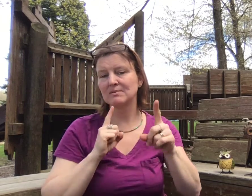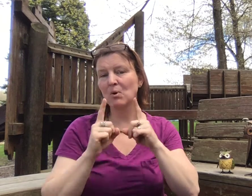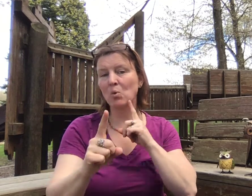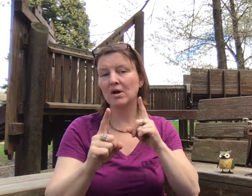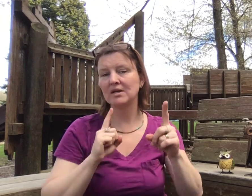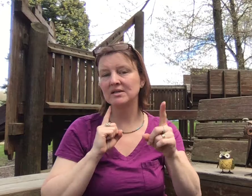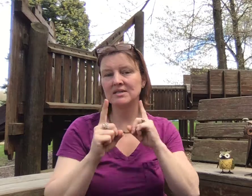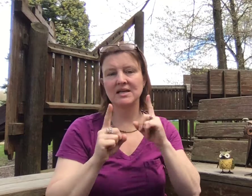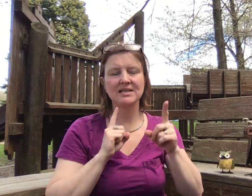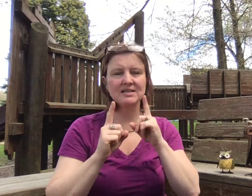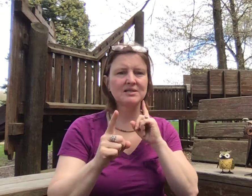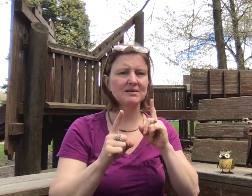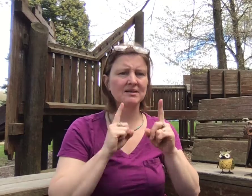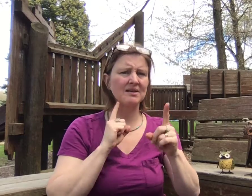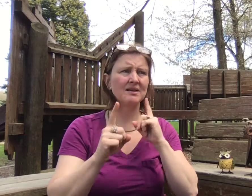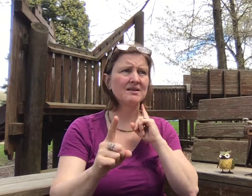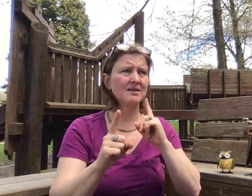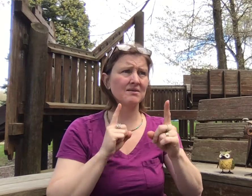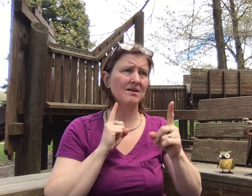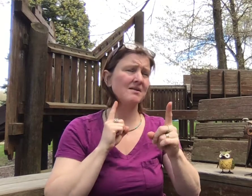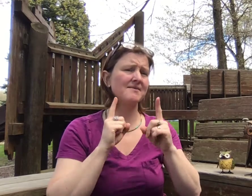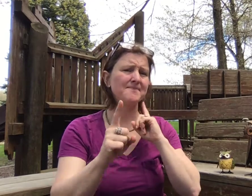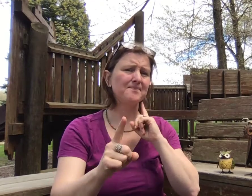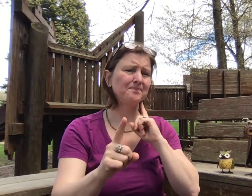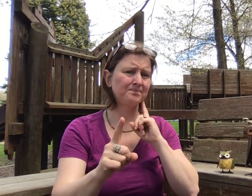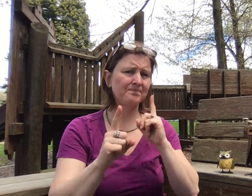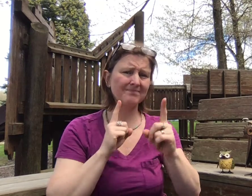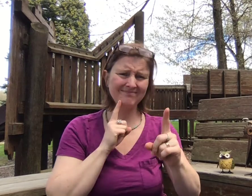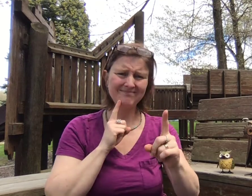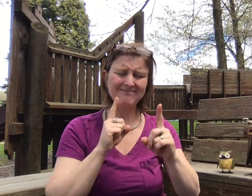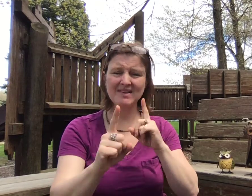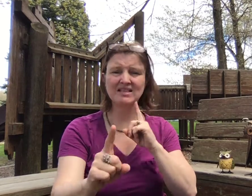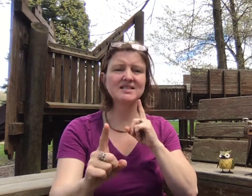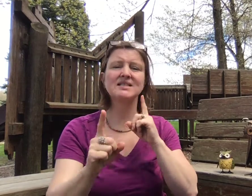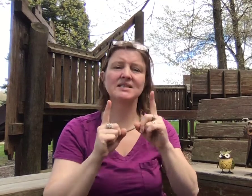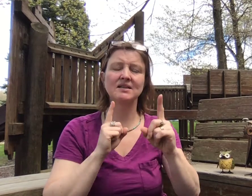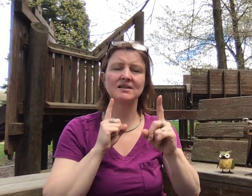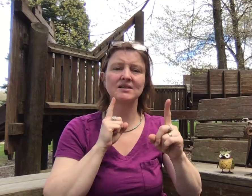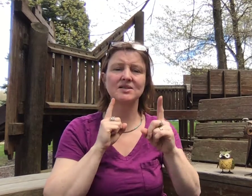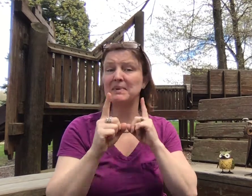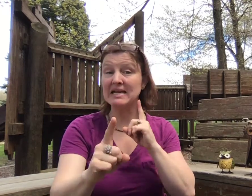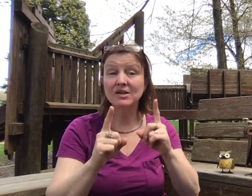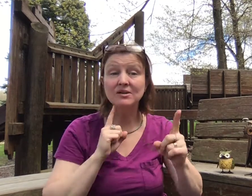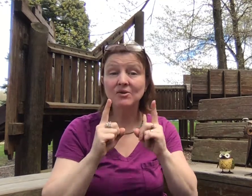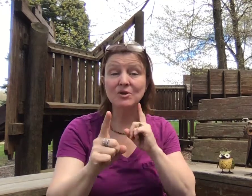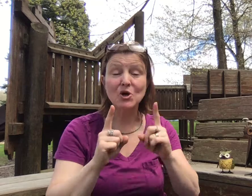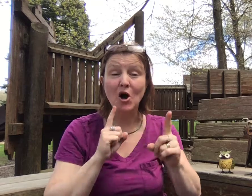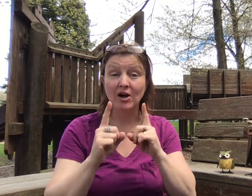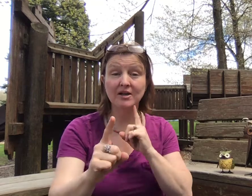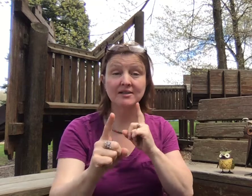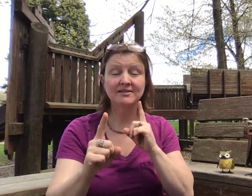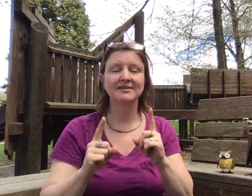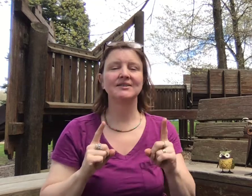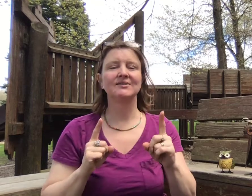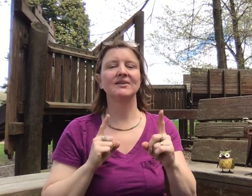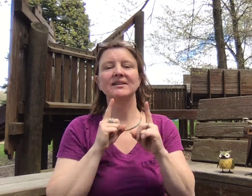spoke. Maybe it doesn't speak or talk. Right?